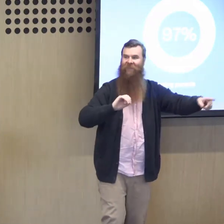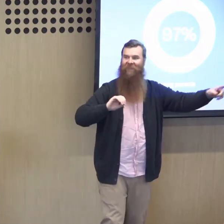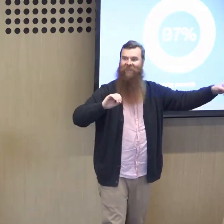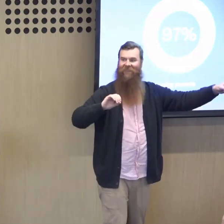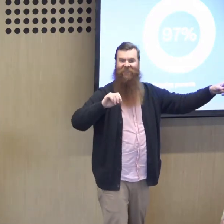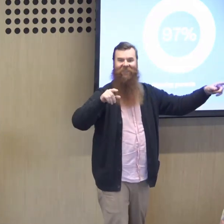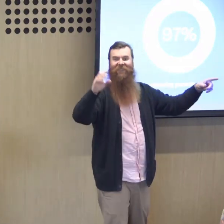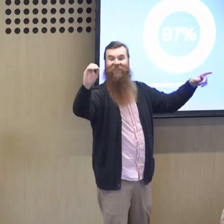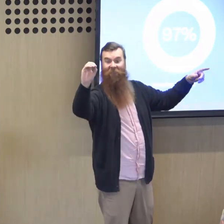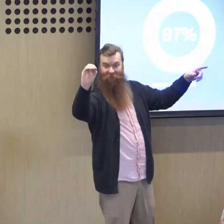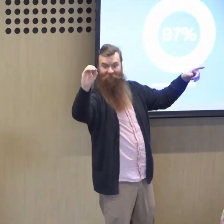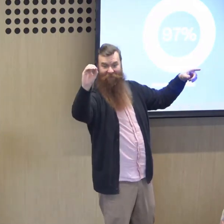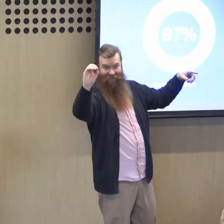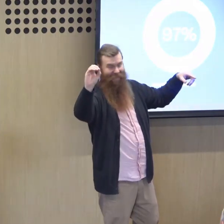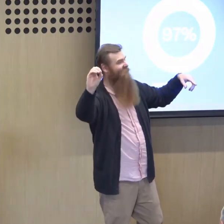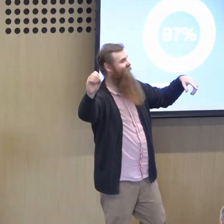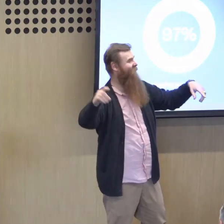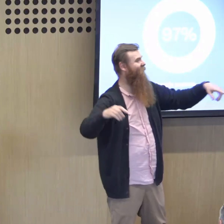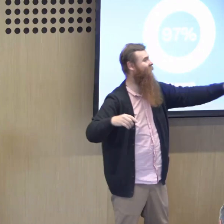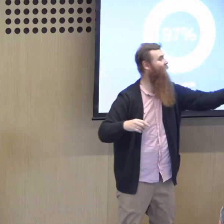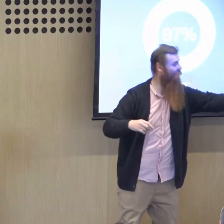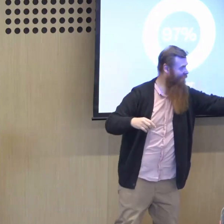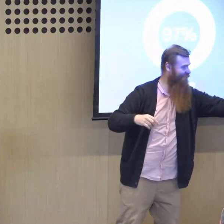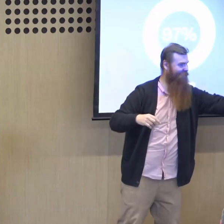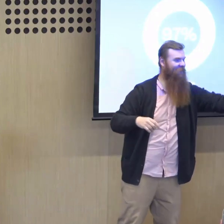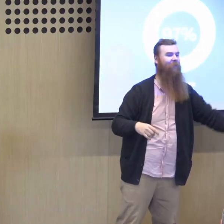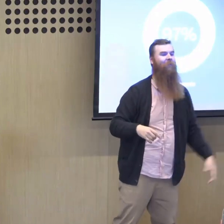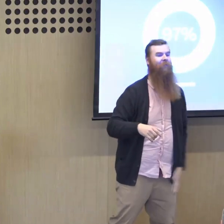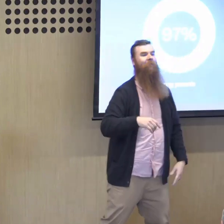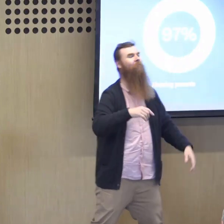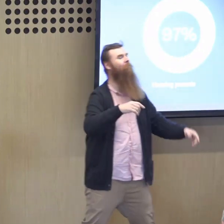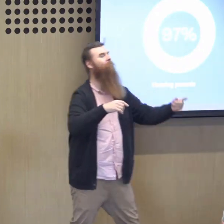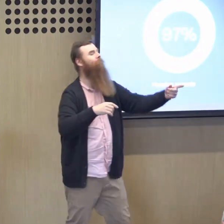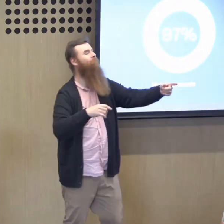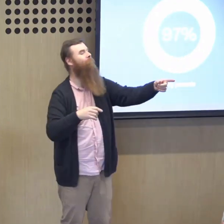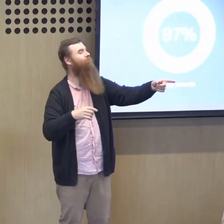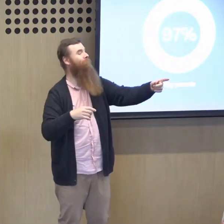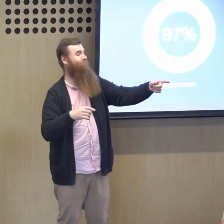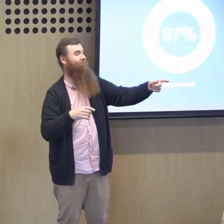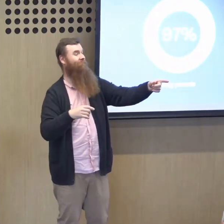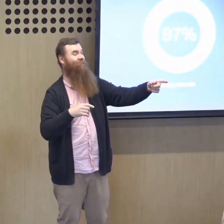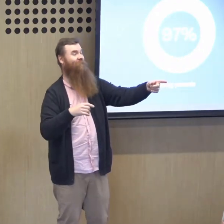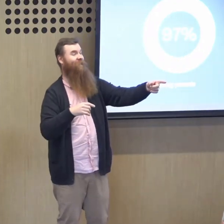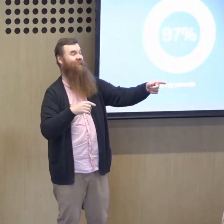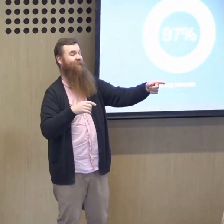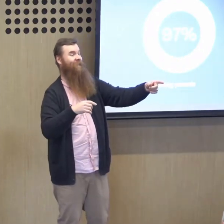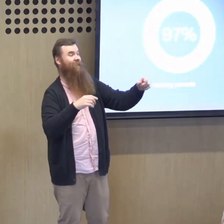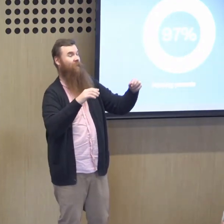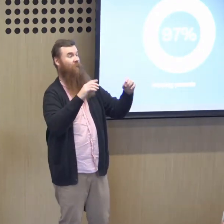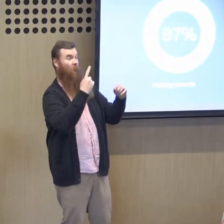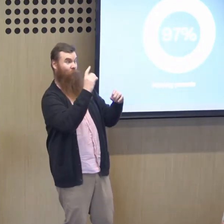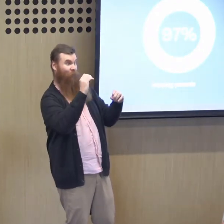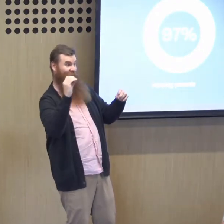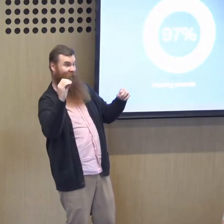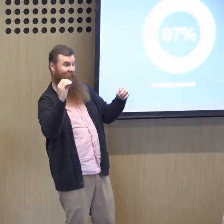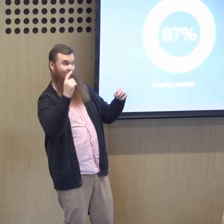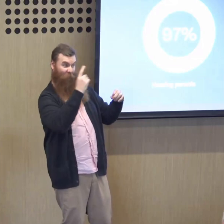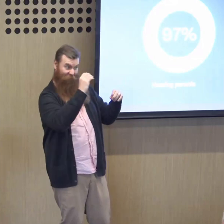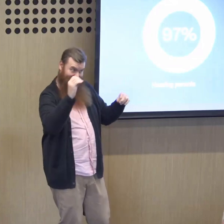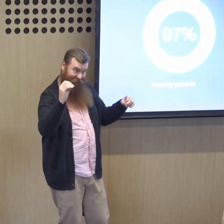About 10%. Yeah. Zero. Five. Yeah. Any idea? 100.